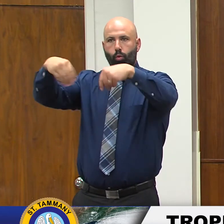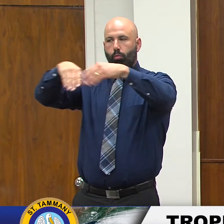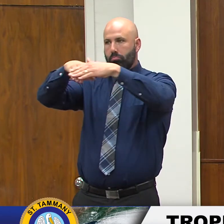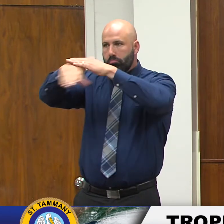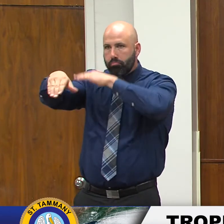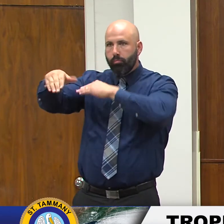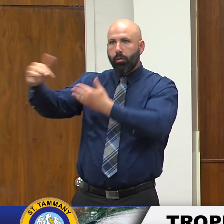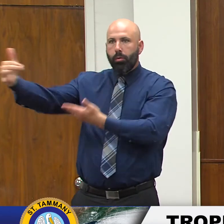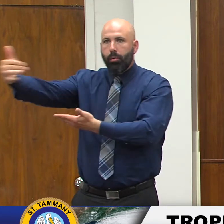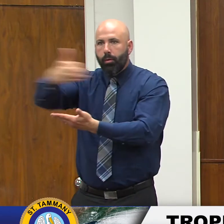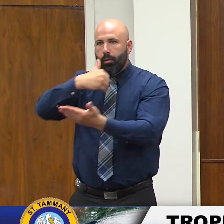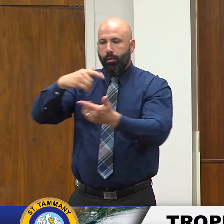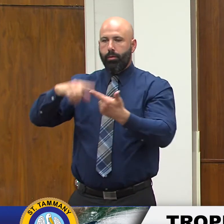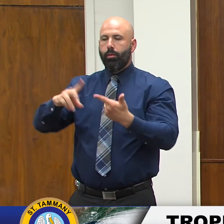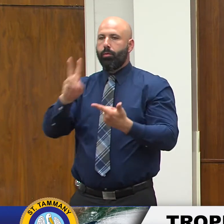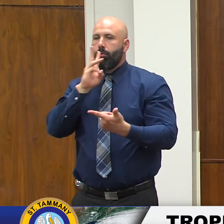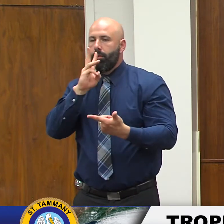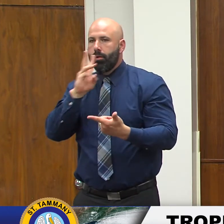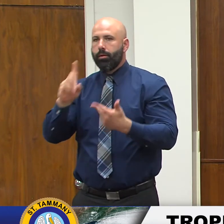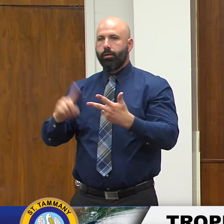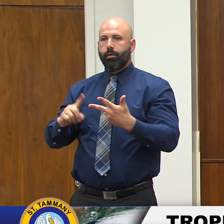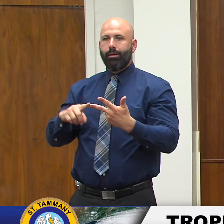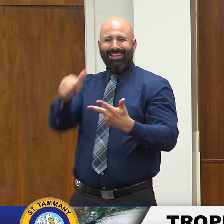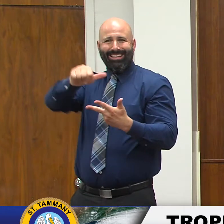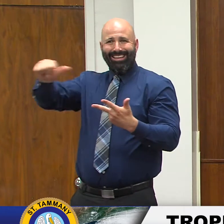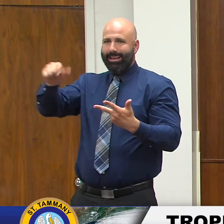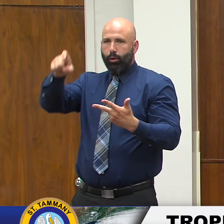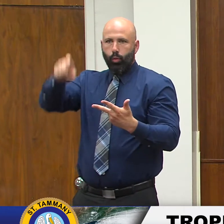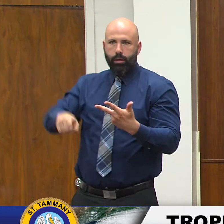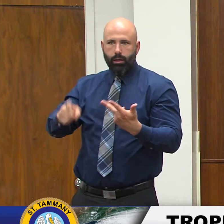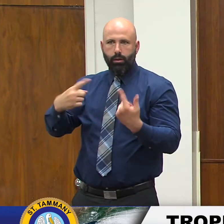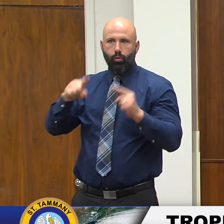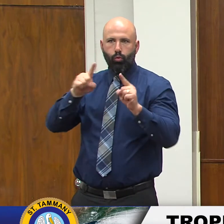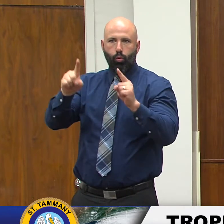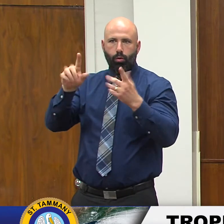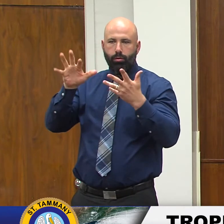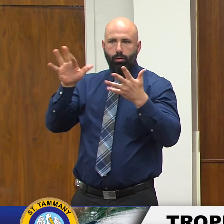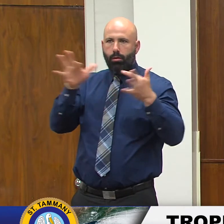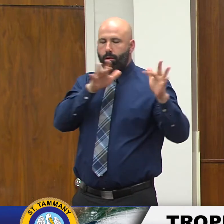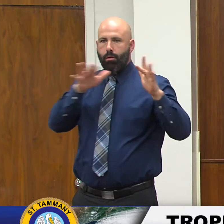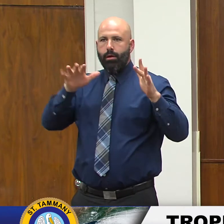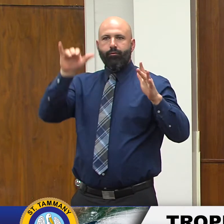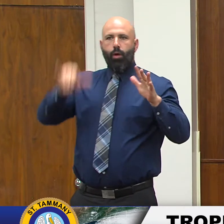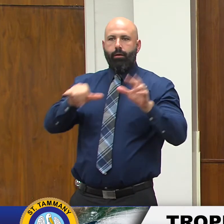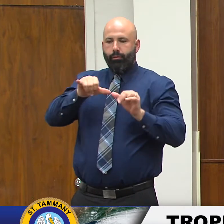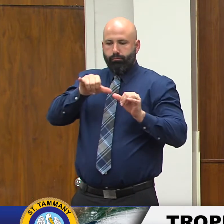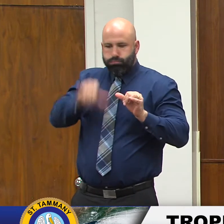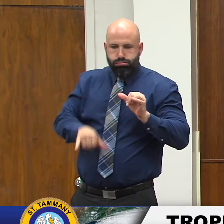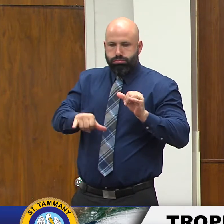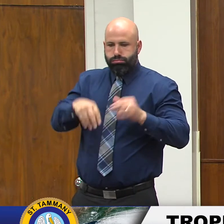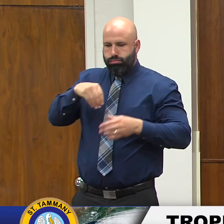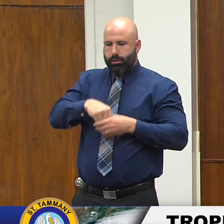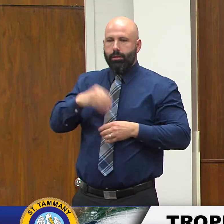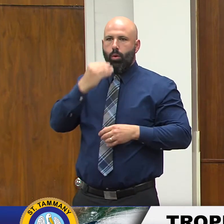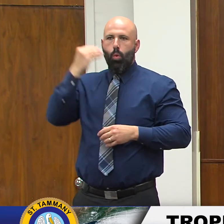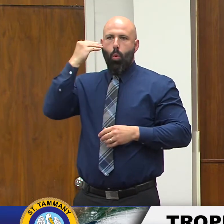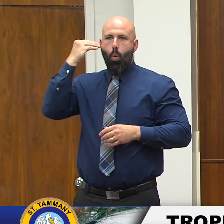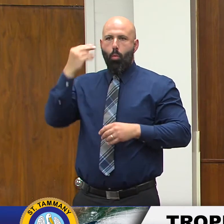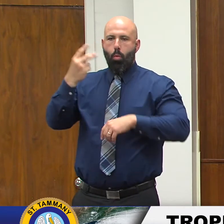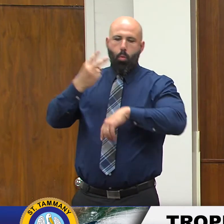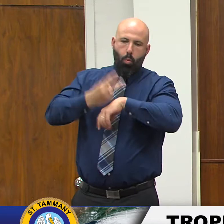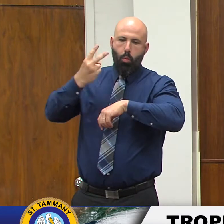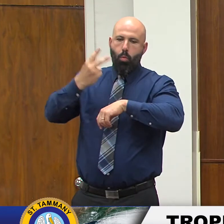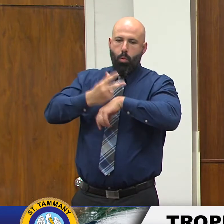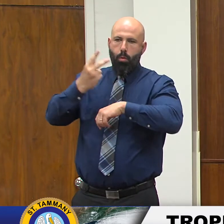provisions water and any provisions that you may need if you have to shelter in place for a day or two without